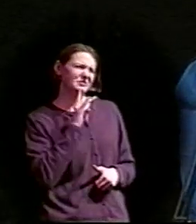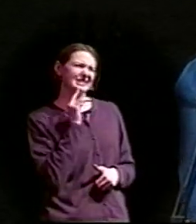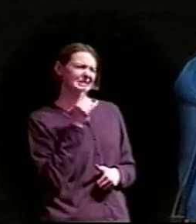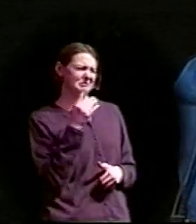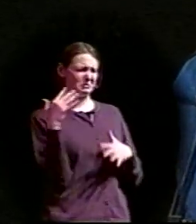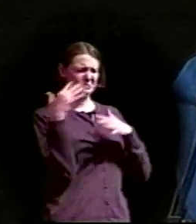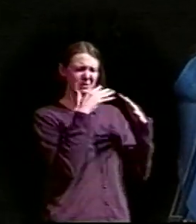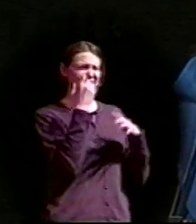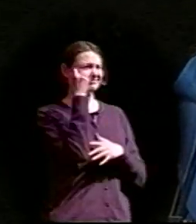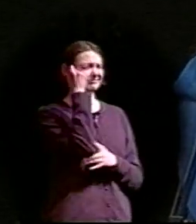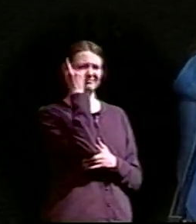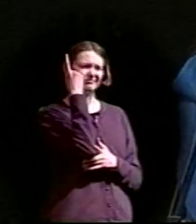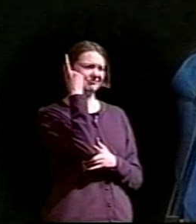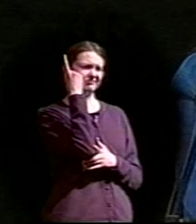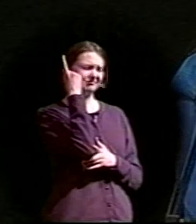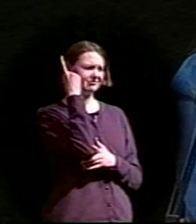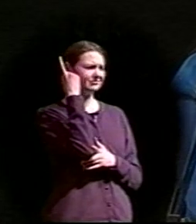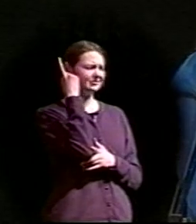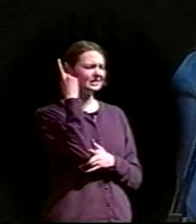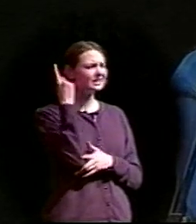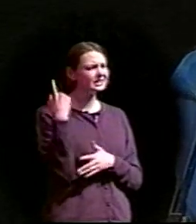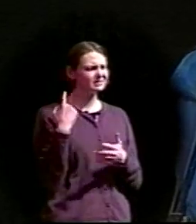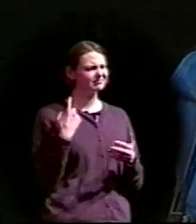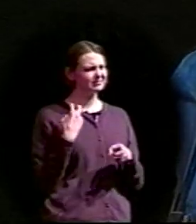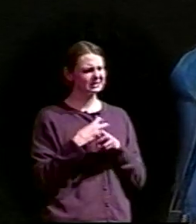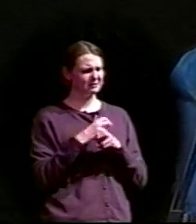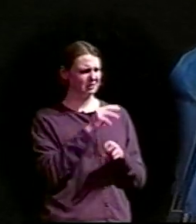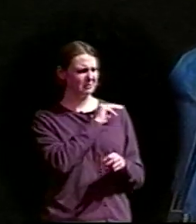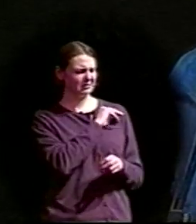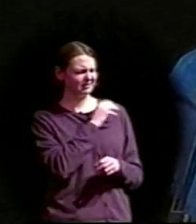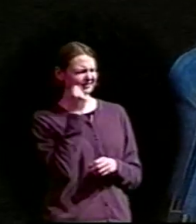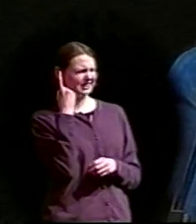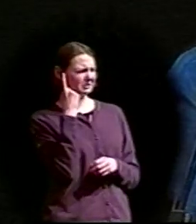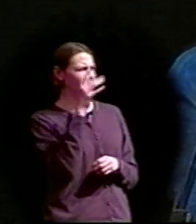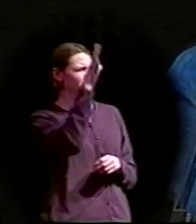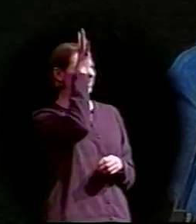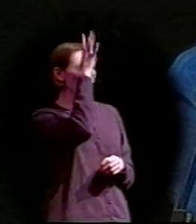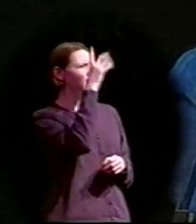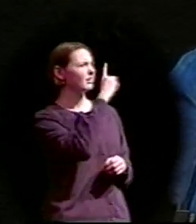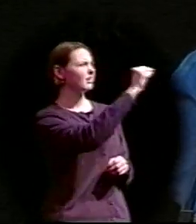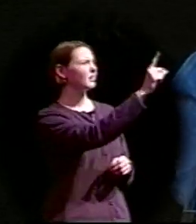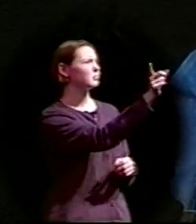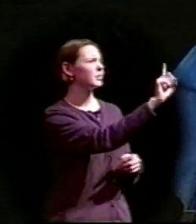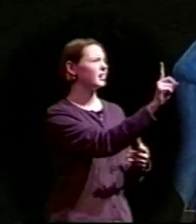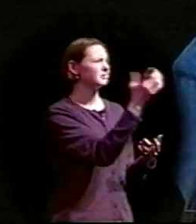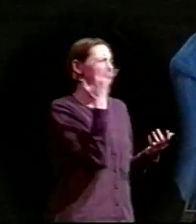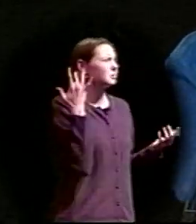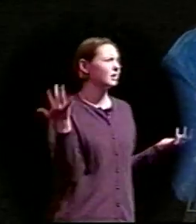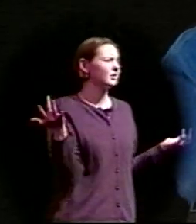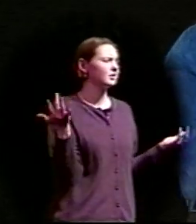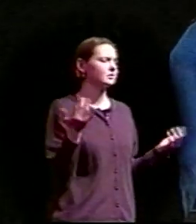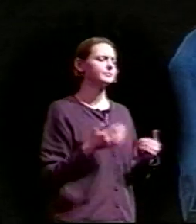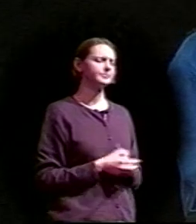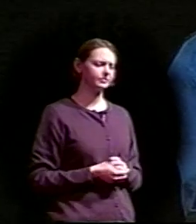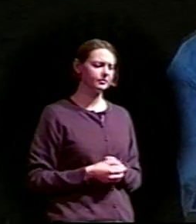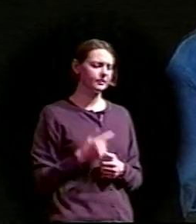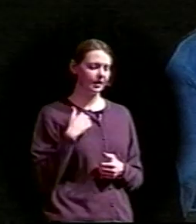It was difficult for Minnie to understand where her father was going, or why, when she would go and wait for him in the lane